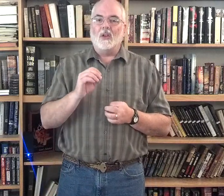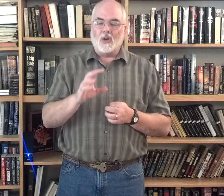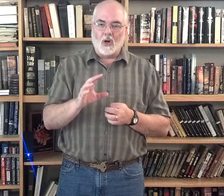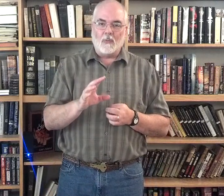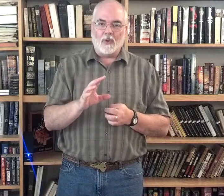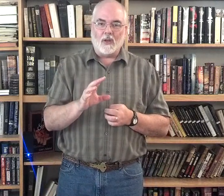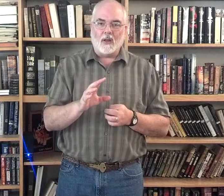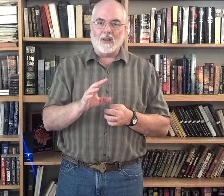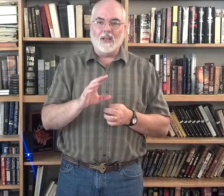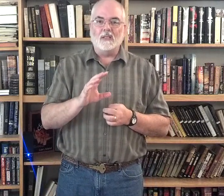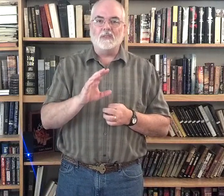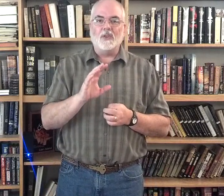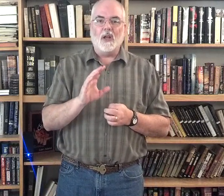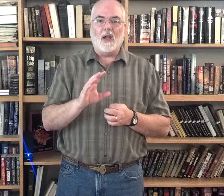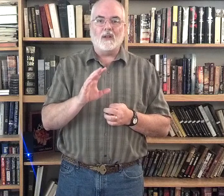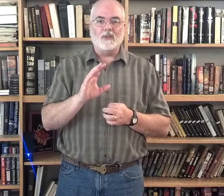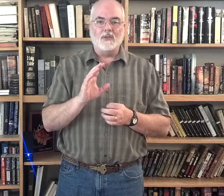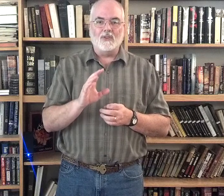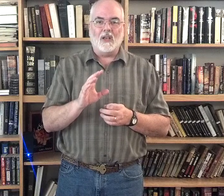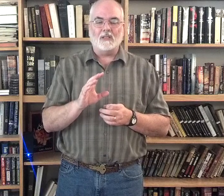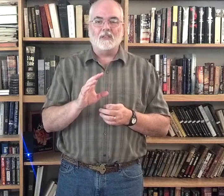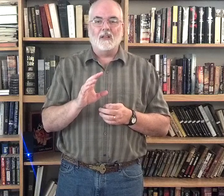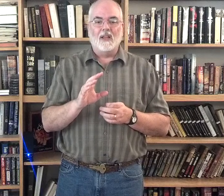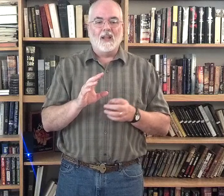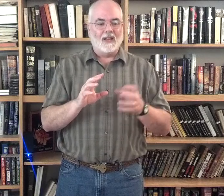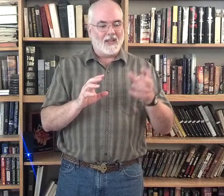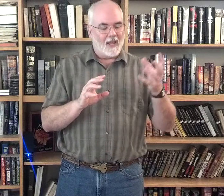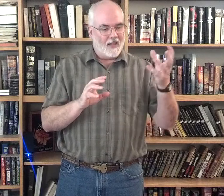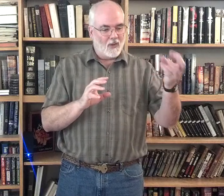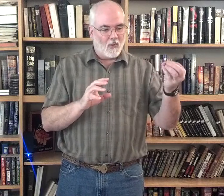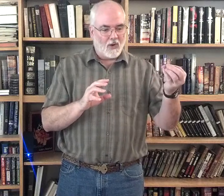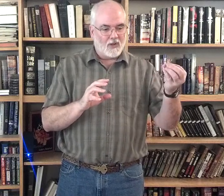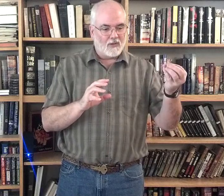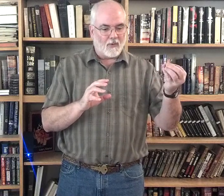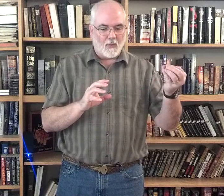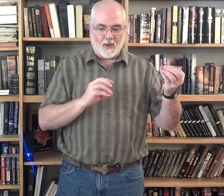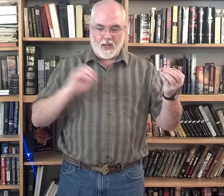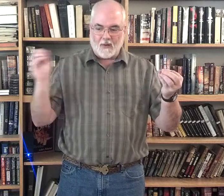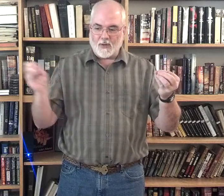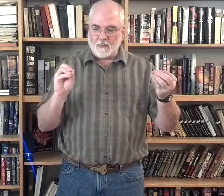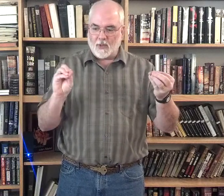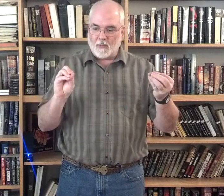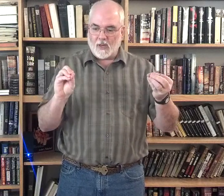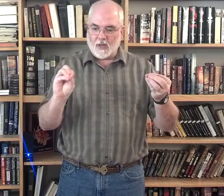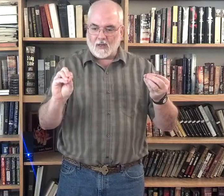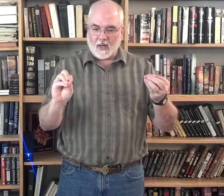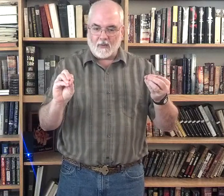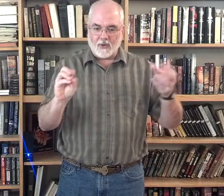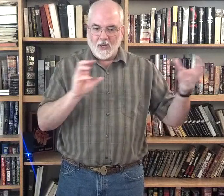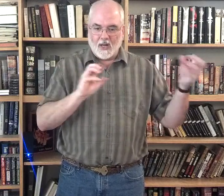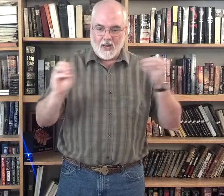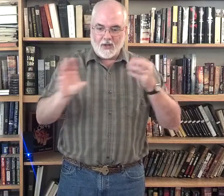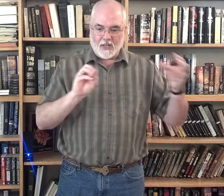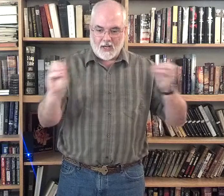Interpreting is not just taking the words from one language and put them in another language, and just kind of